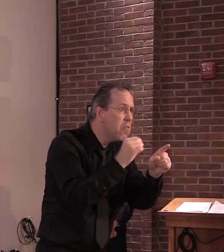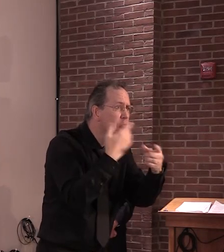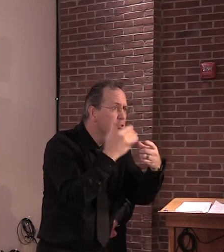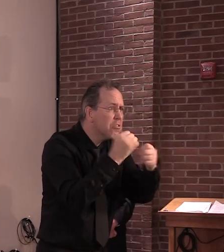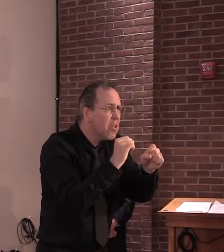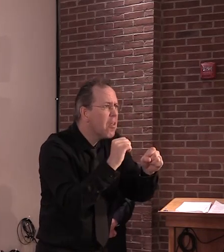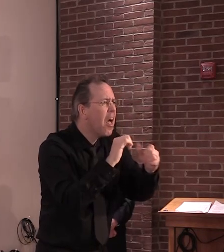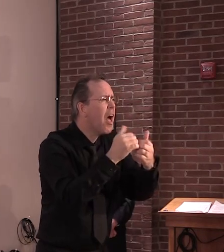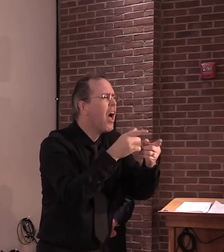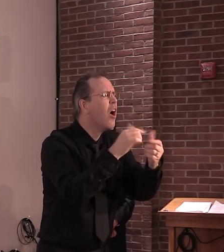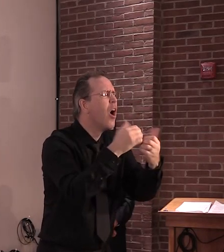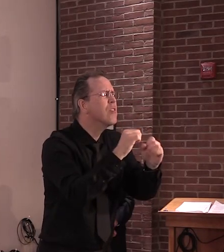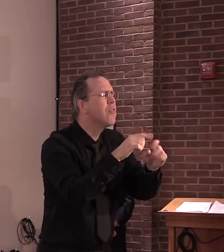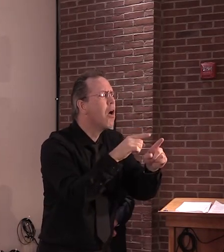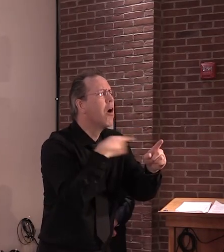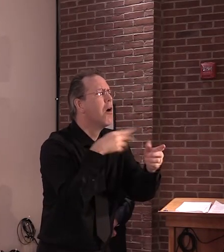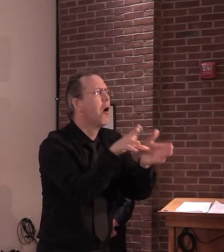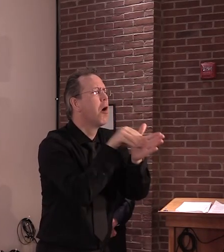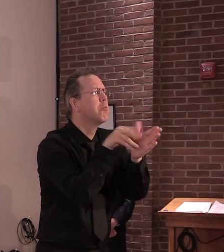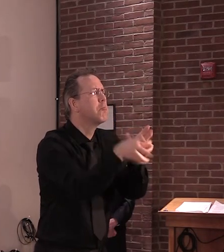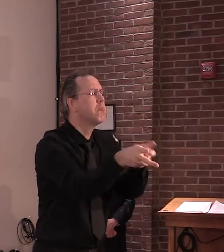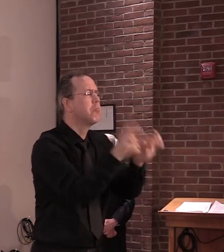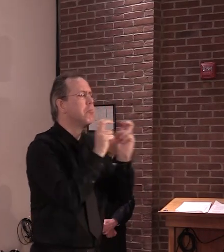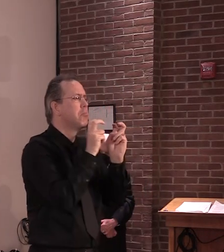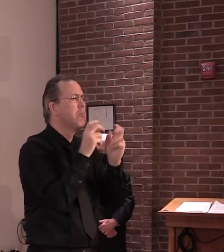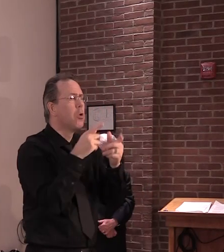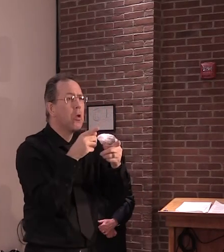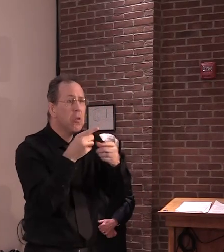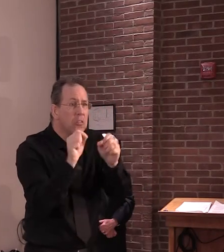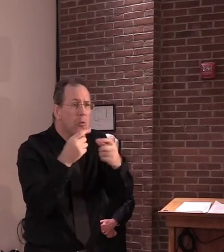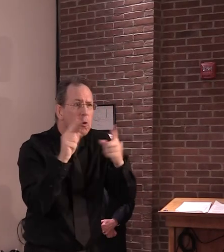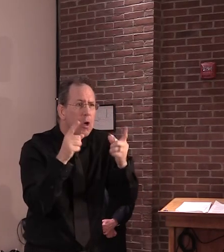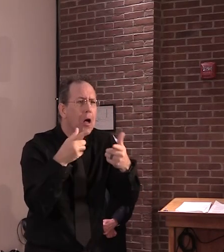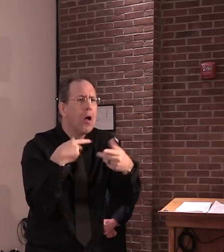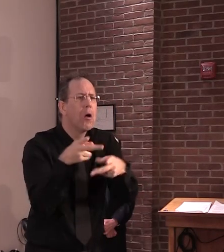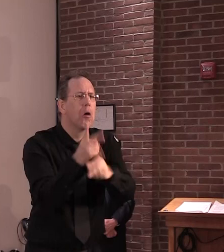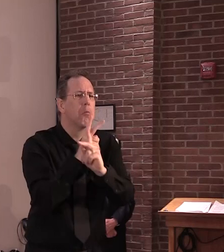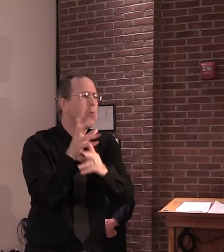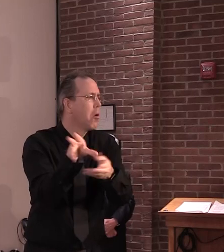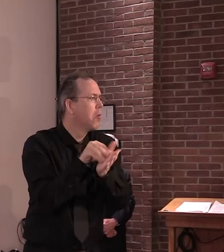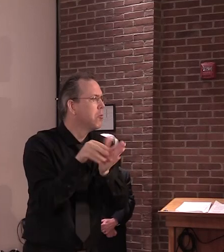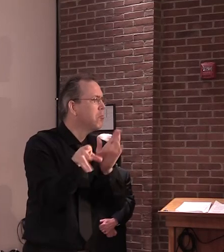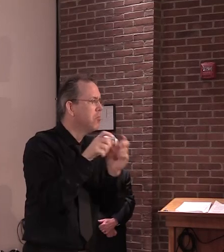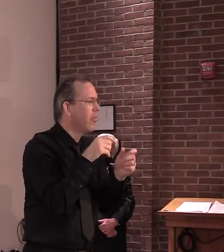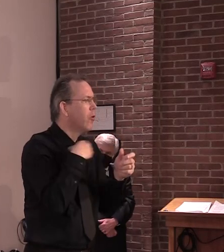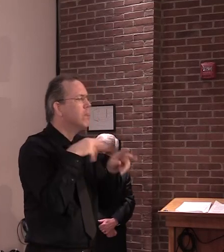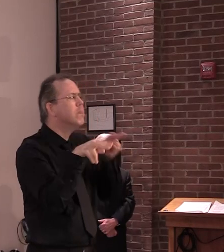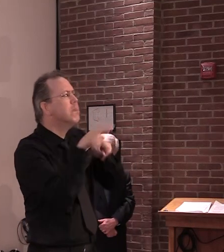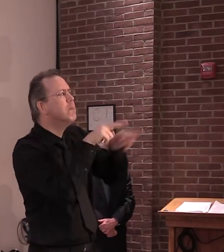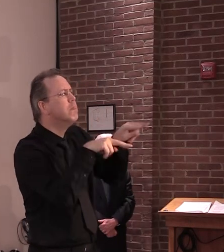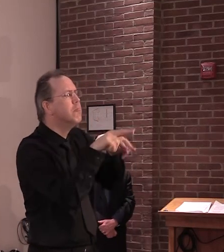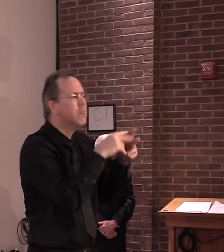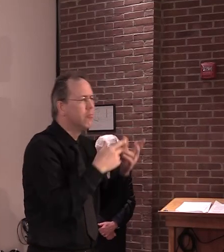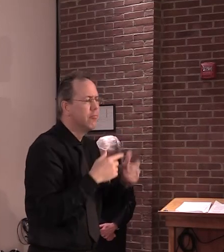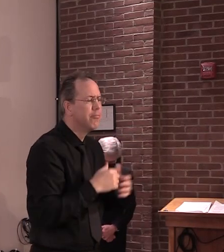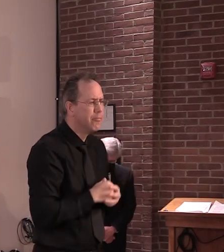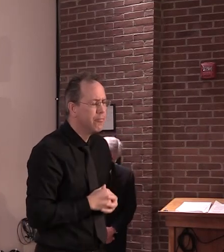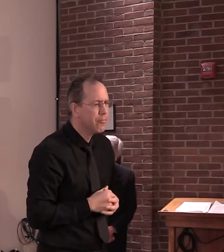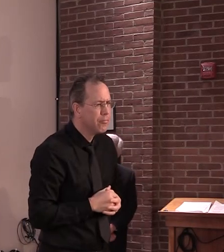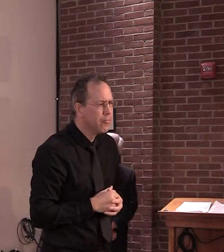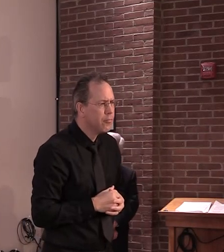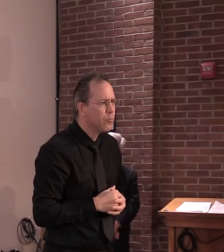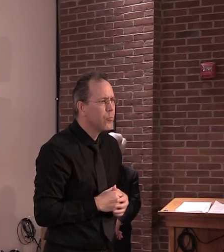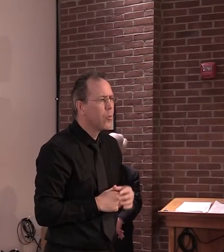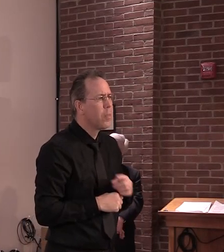the very challenging questions that we're dealing with. And probably the most challenging will be, which